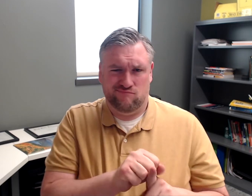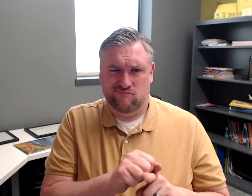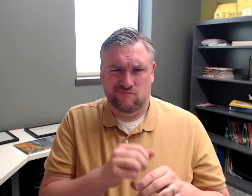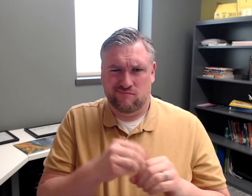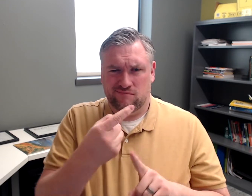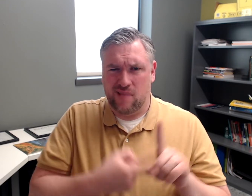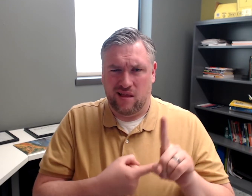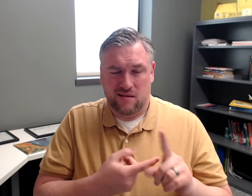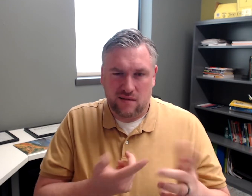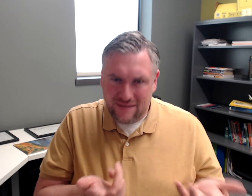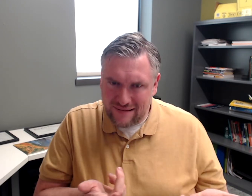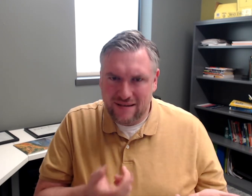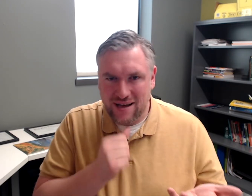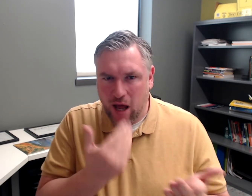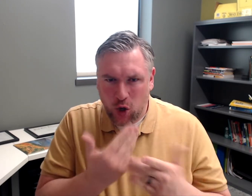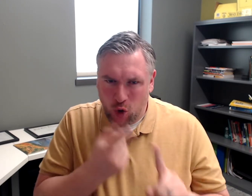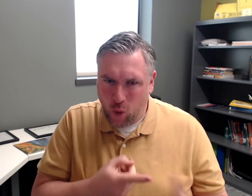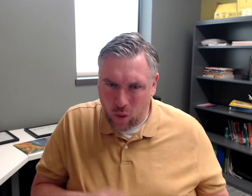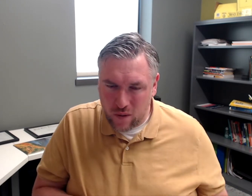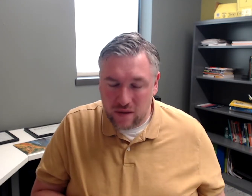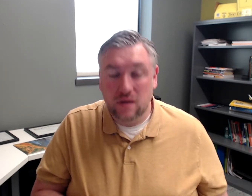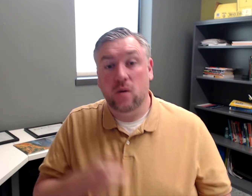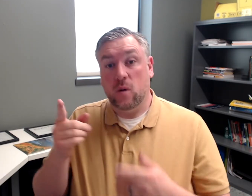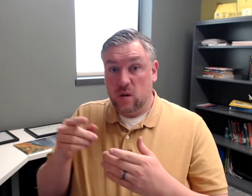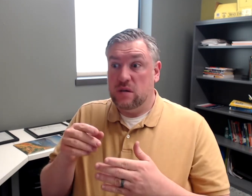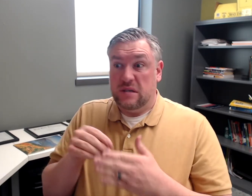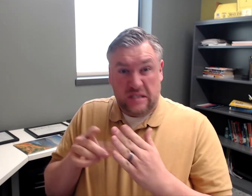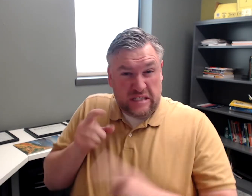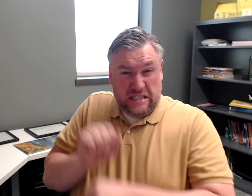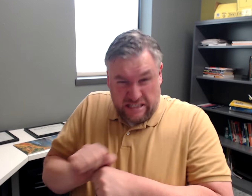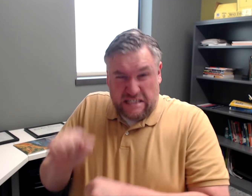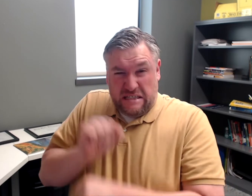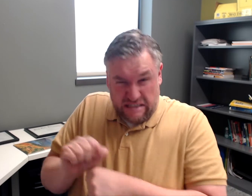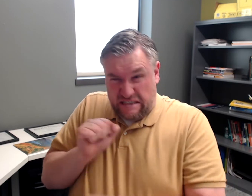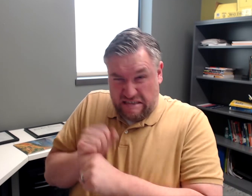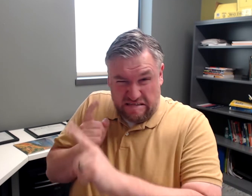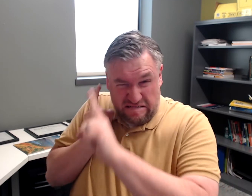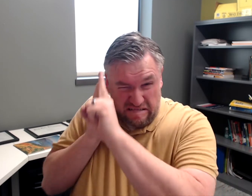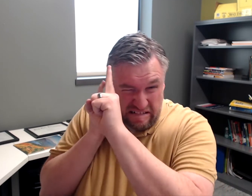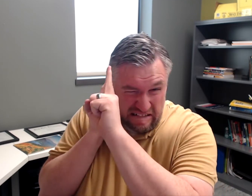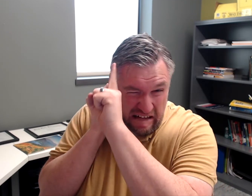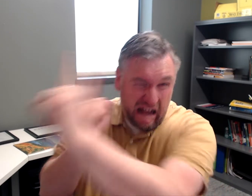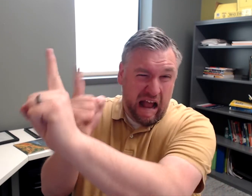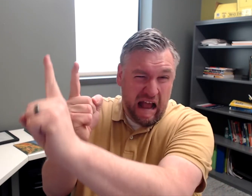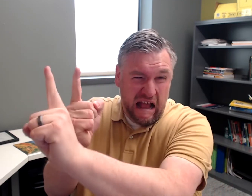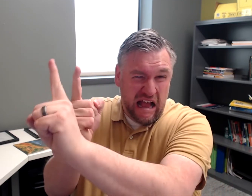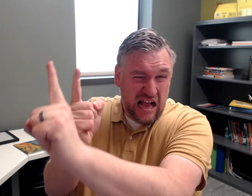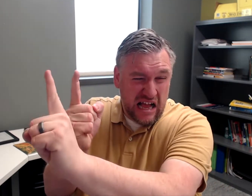something that's too easy for the student, and that's not a good goal, or it's too hard for the student.